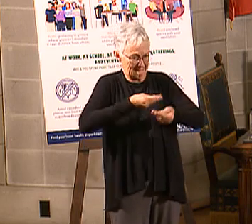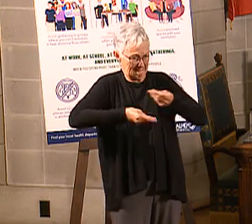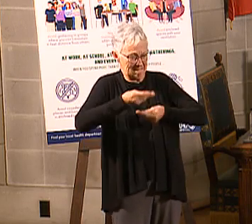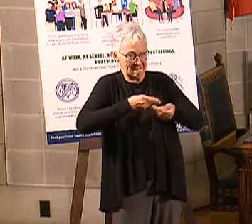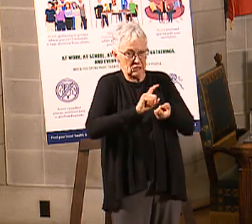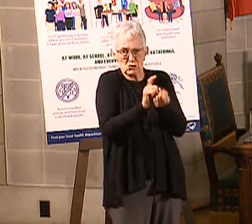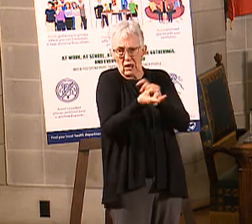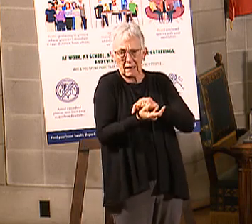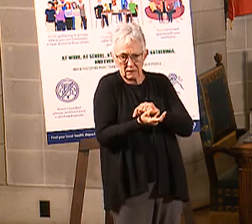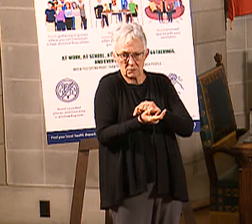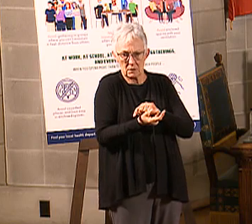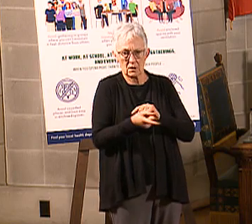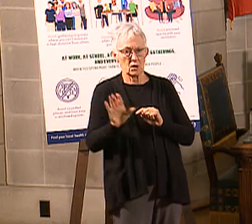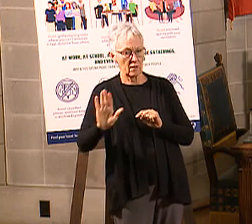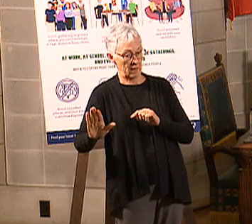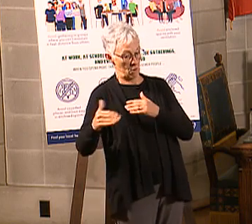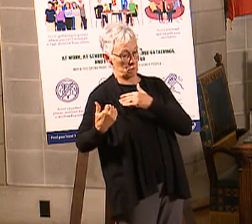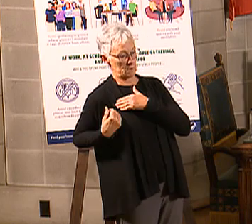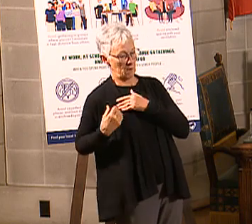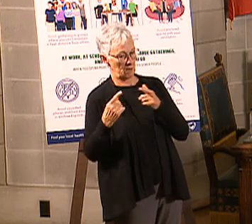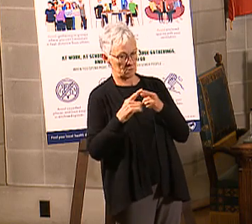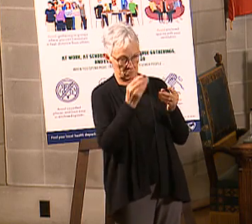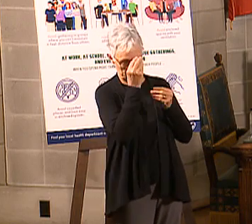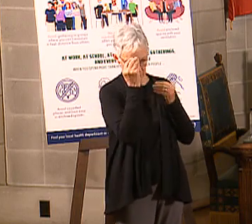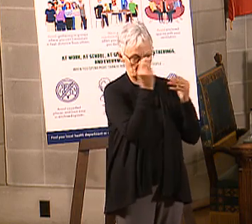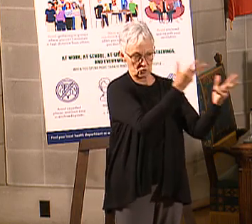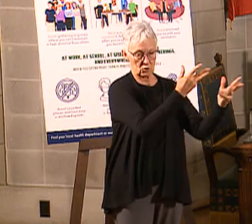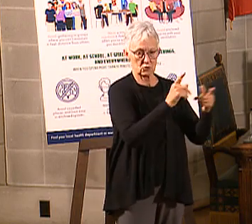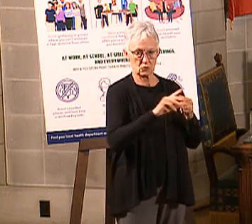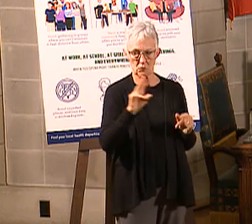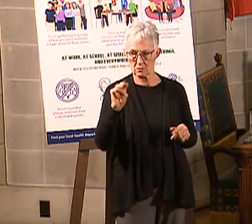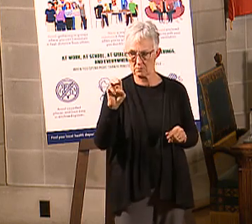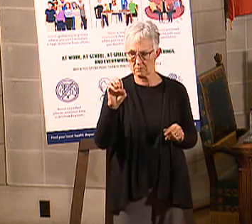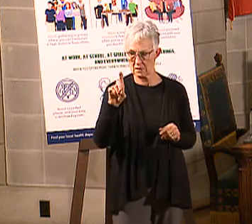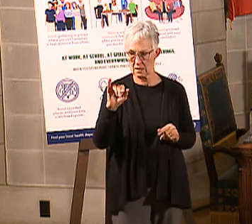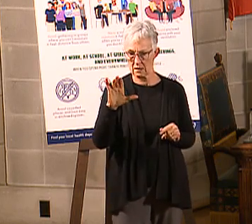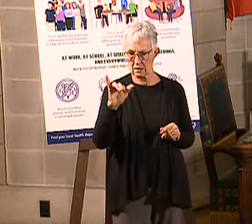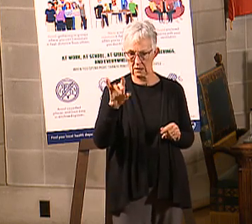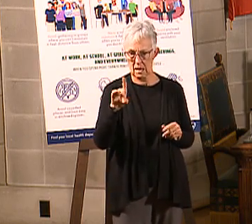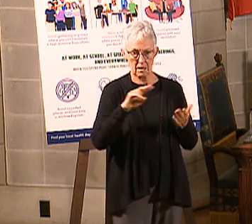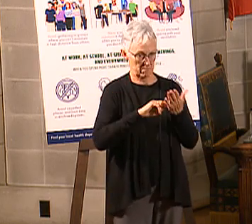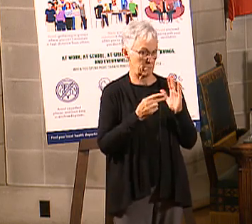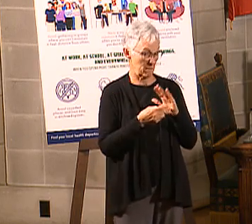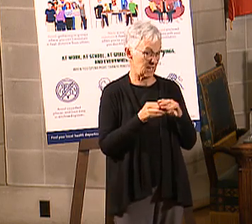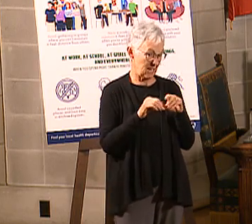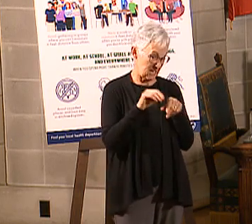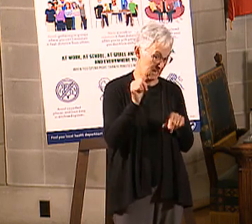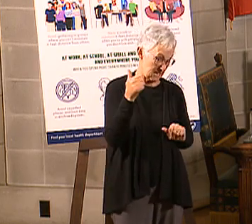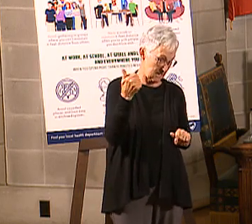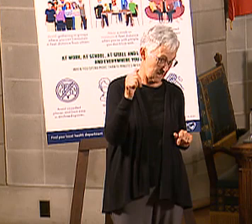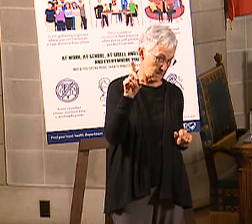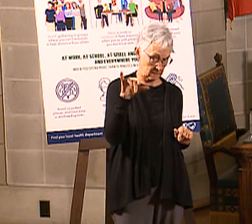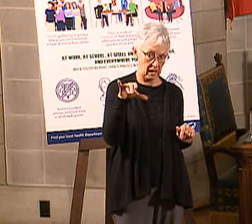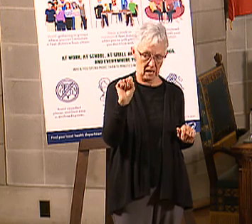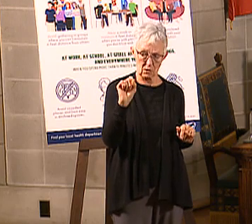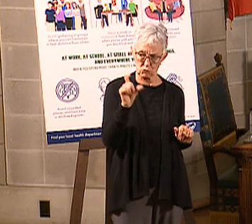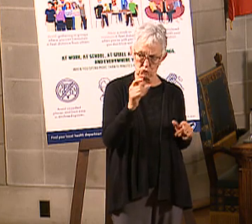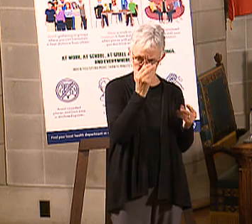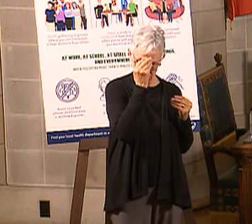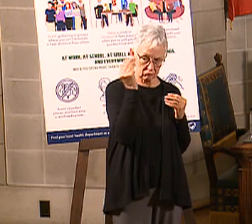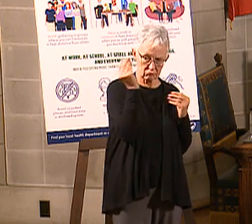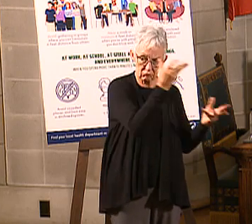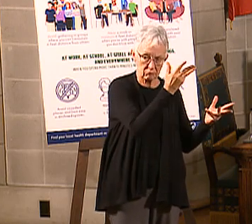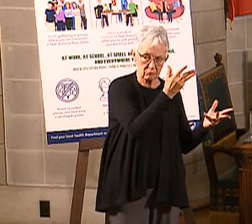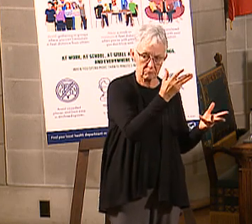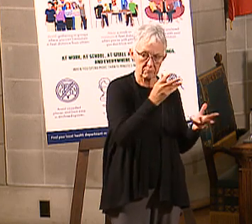an obligation to let us know, timely, and generally that means in the law in about 10 days, though we do give people some leeway there based